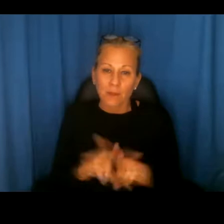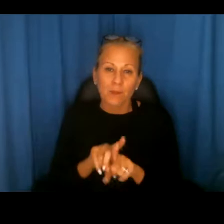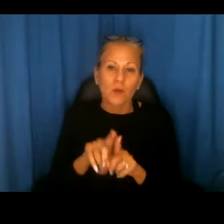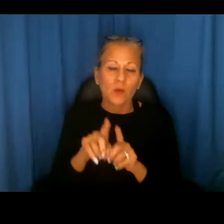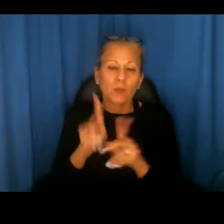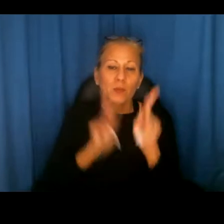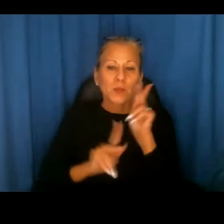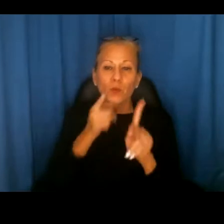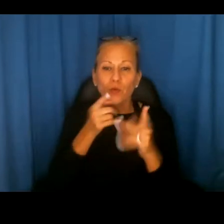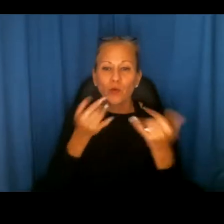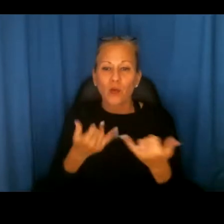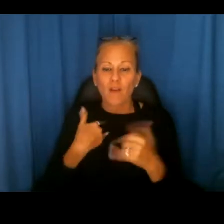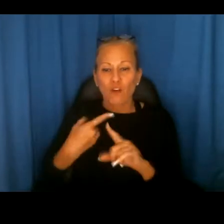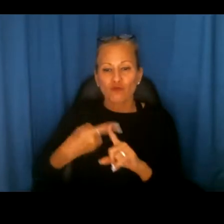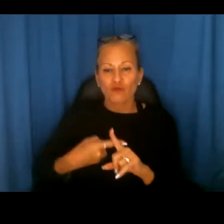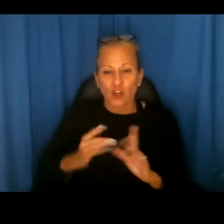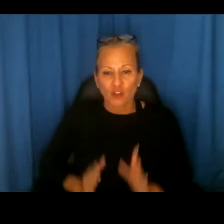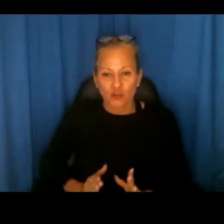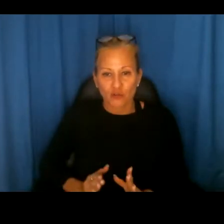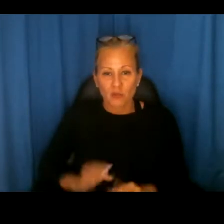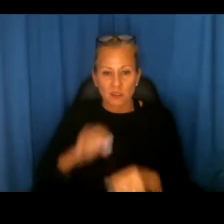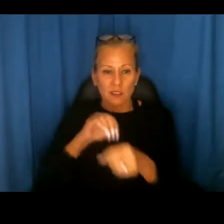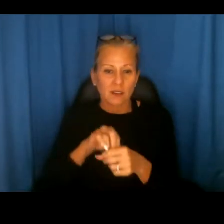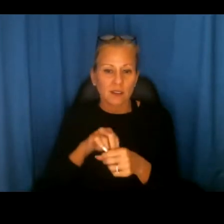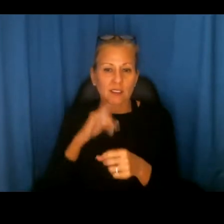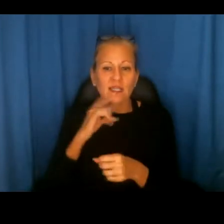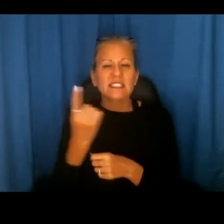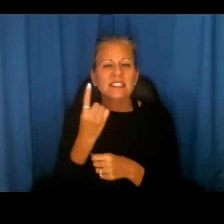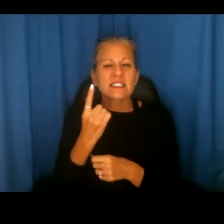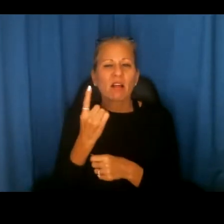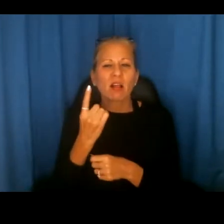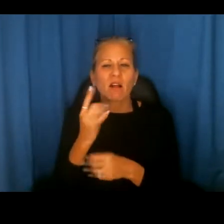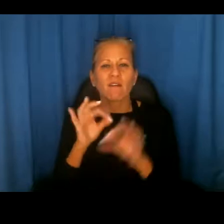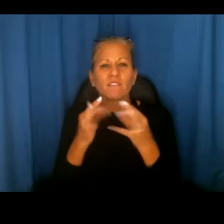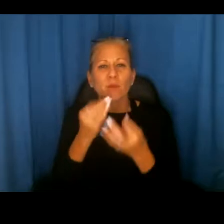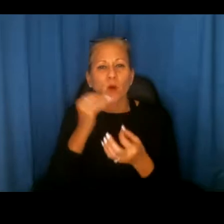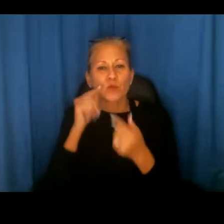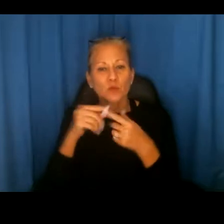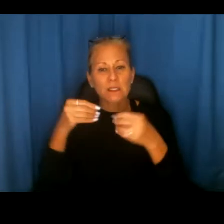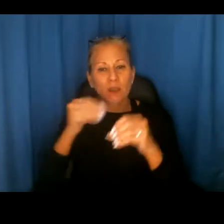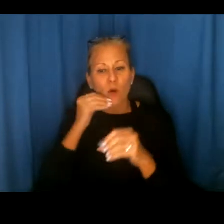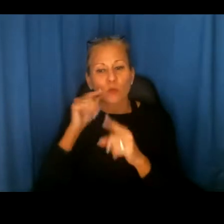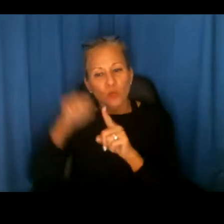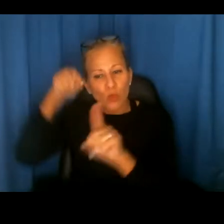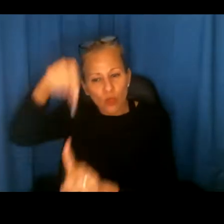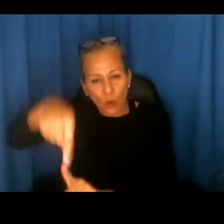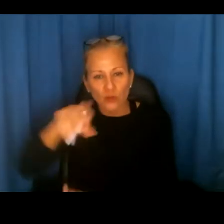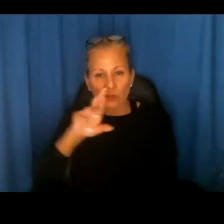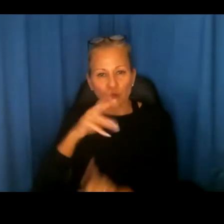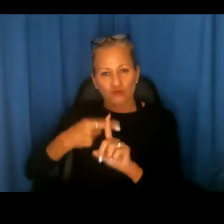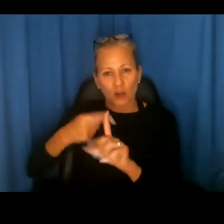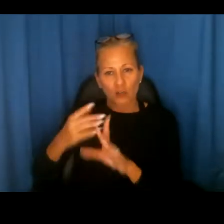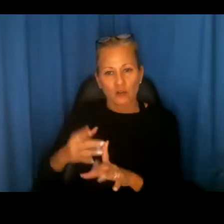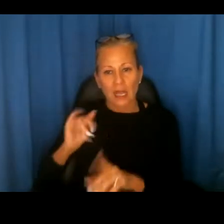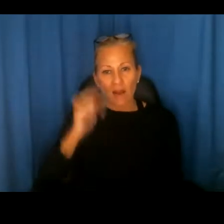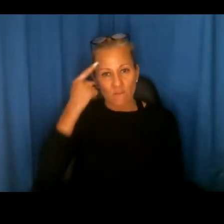persons who currently have renters, um, in, say, single-family houses to sell homes to those renters for, uh, a tax